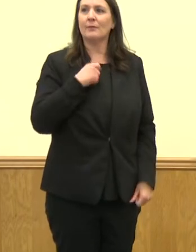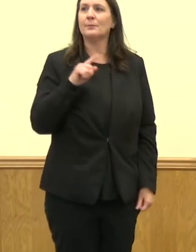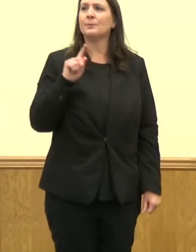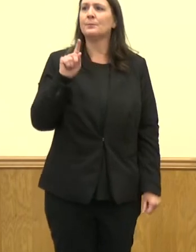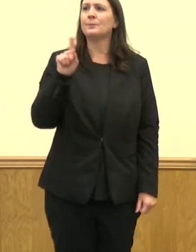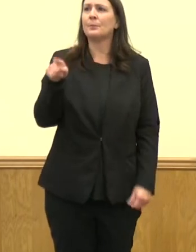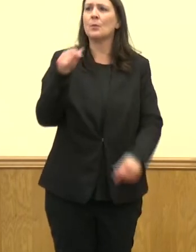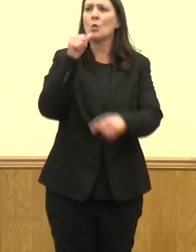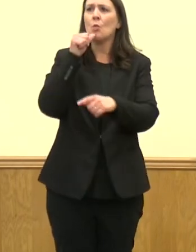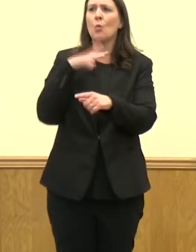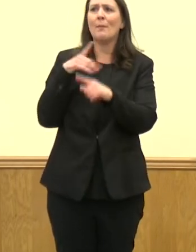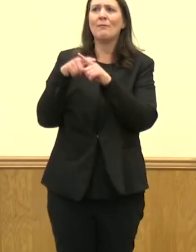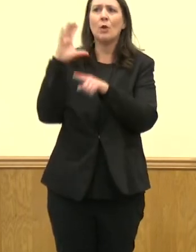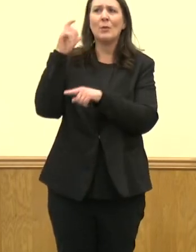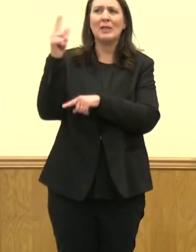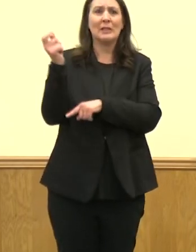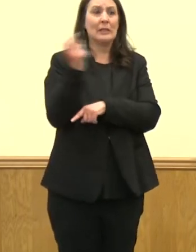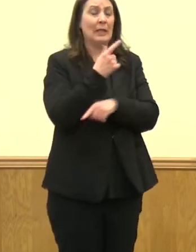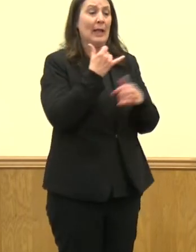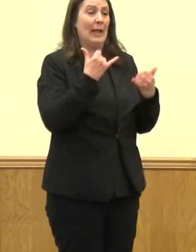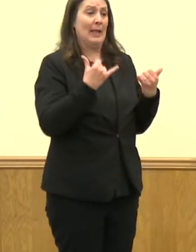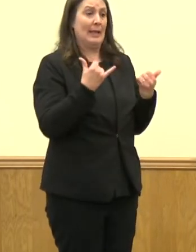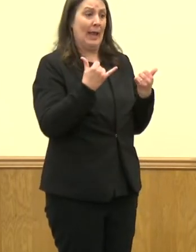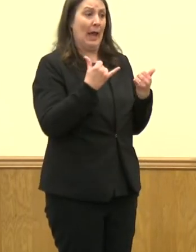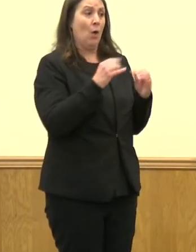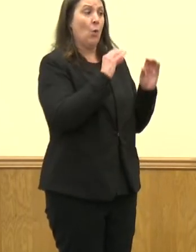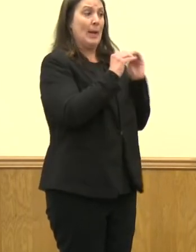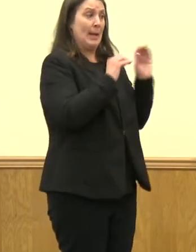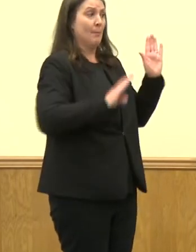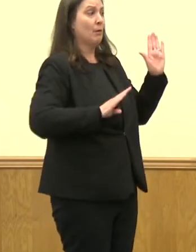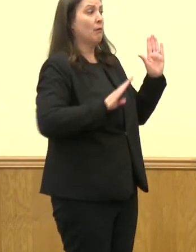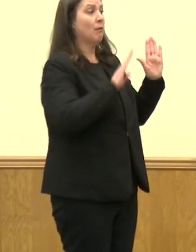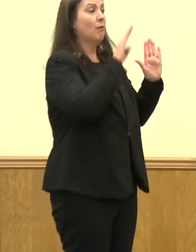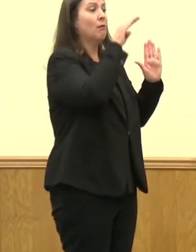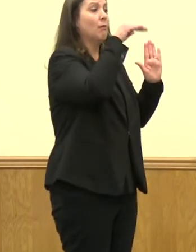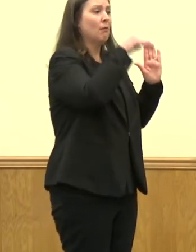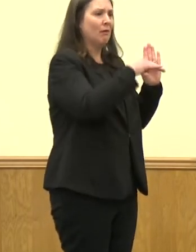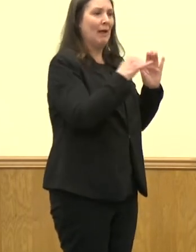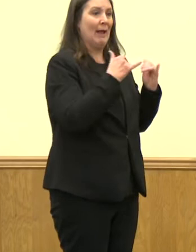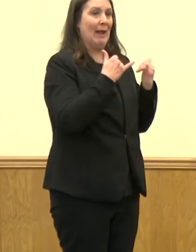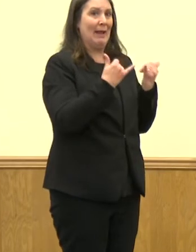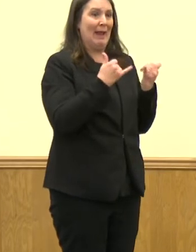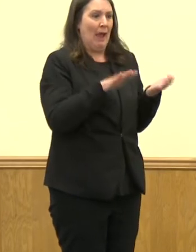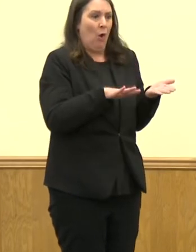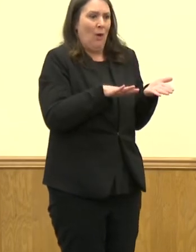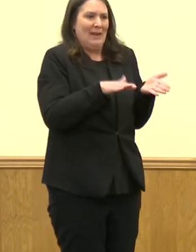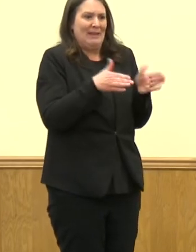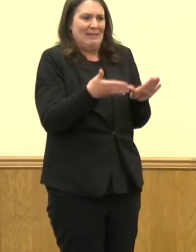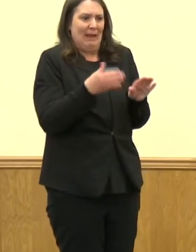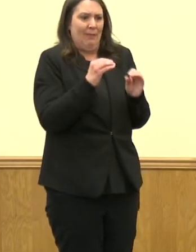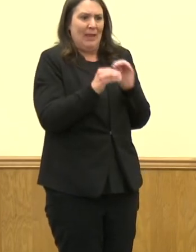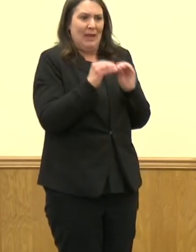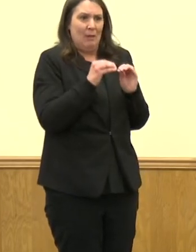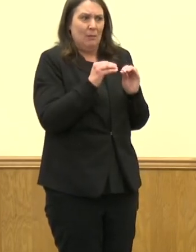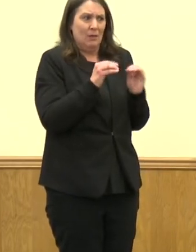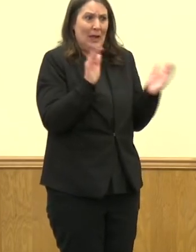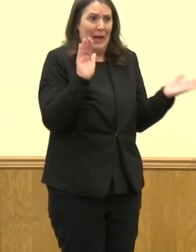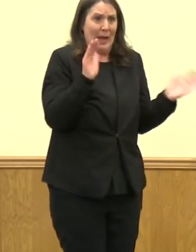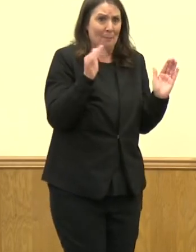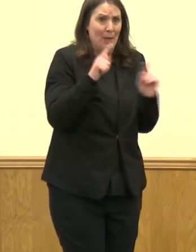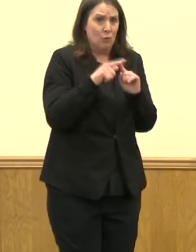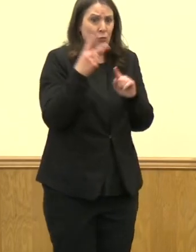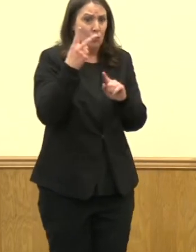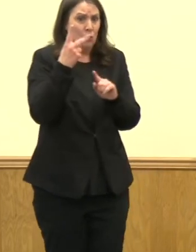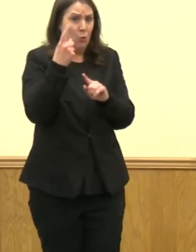how does the death rate right now with this Omicron surge compare to surges past? How does the death rate currently